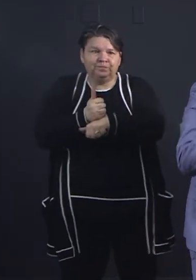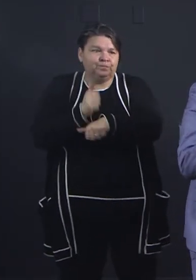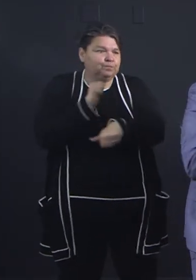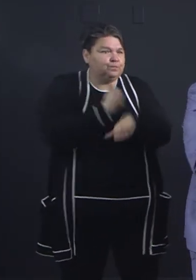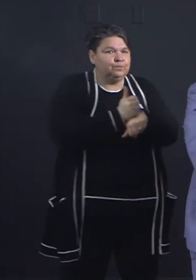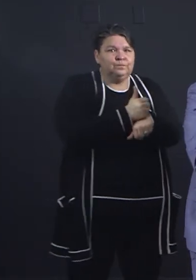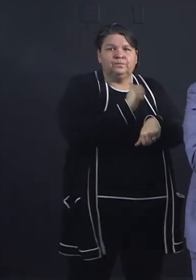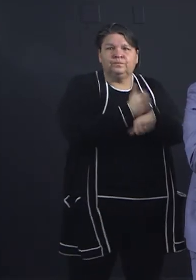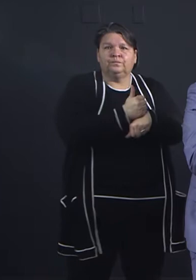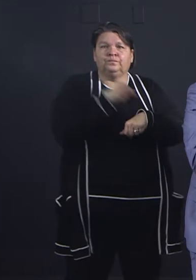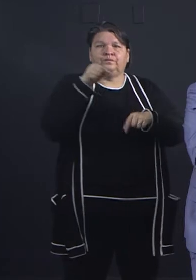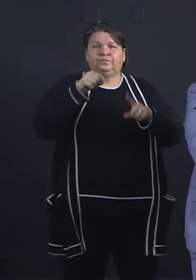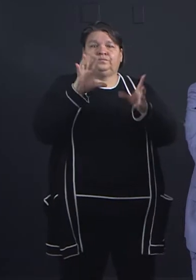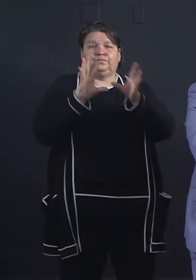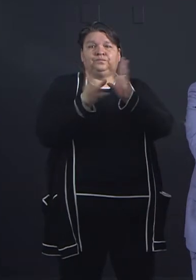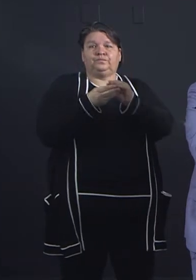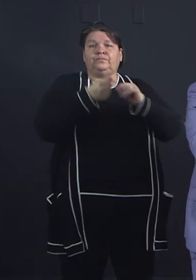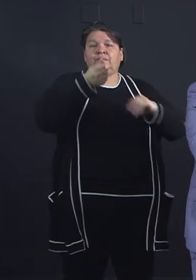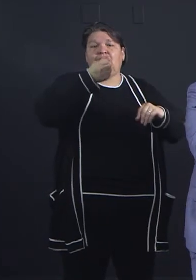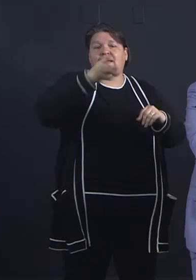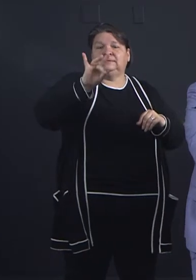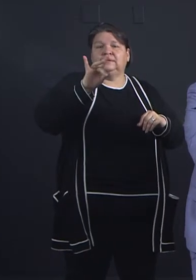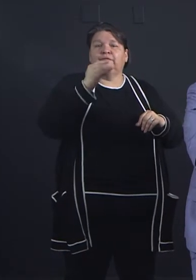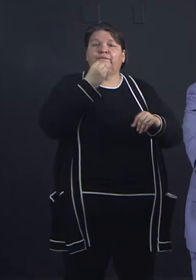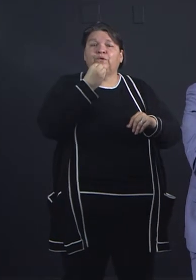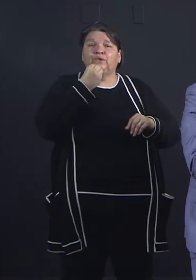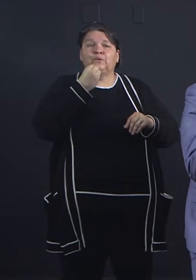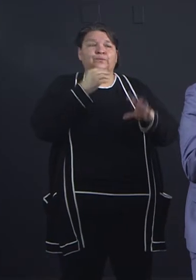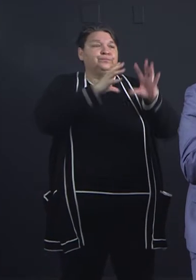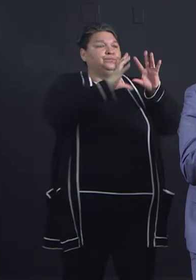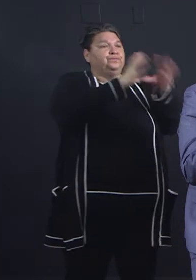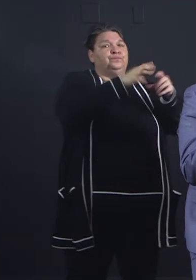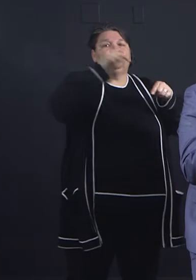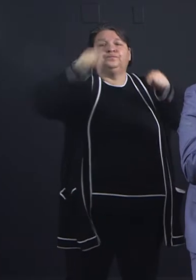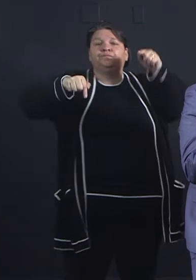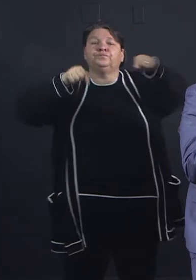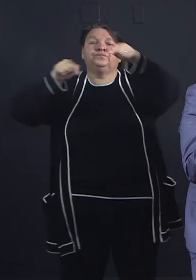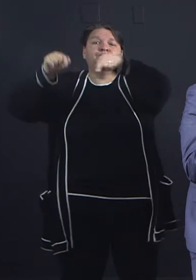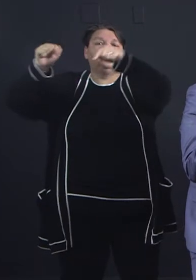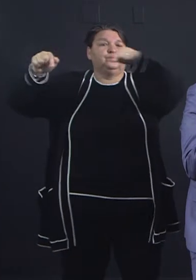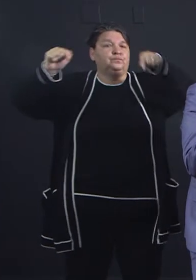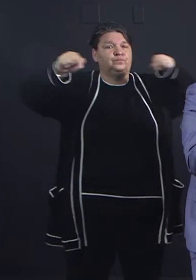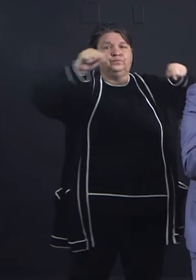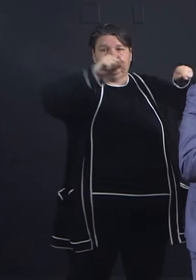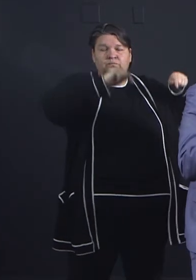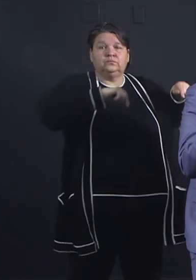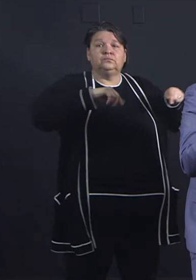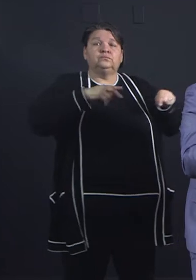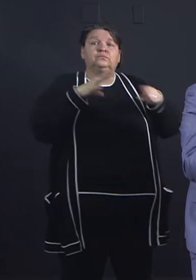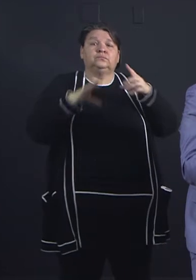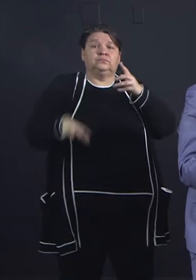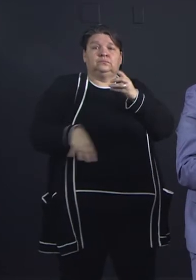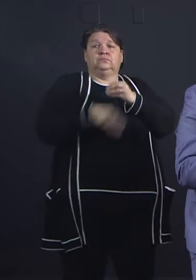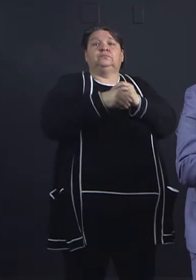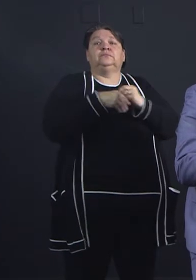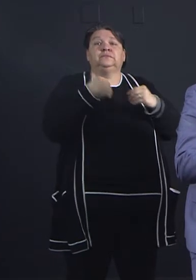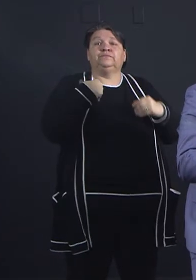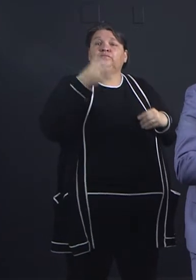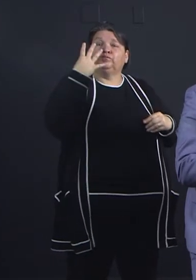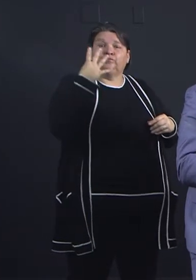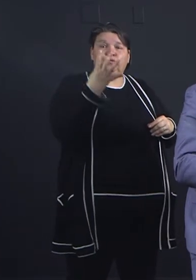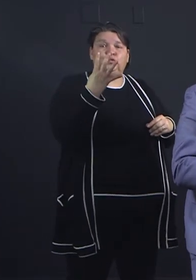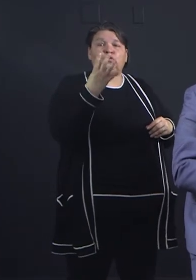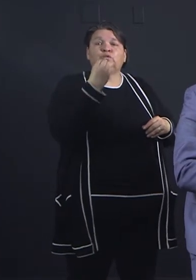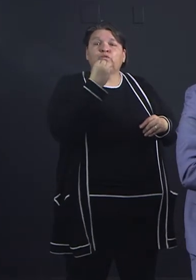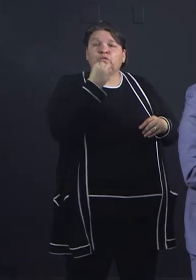the city. In addition to those 18 physical sites, we have four food trucks that can also supplement. We're looking at